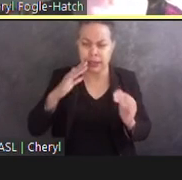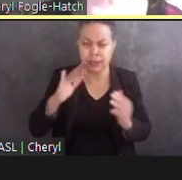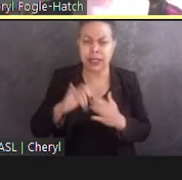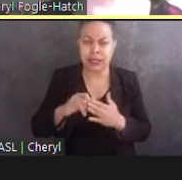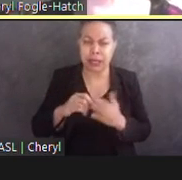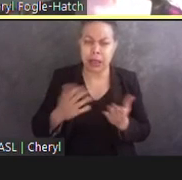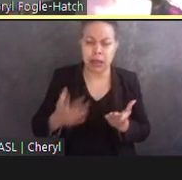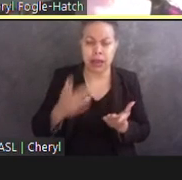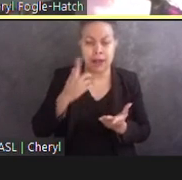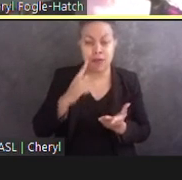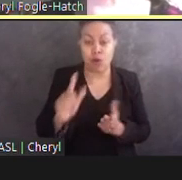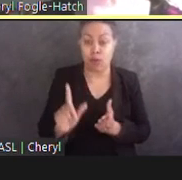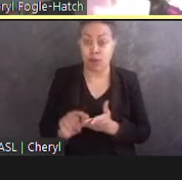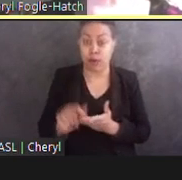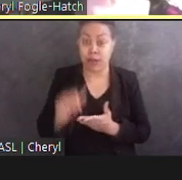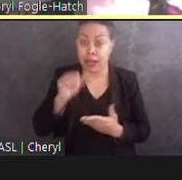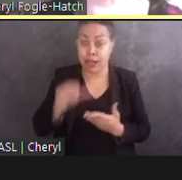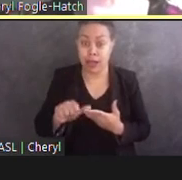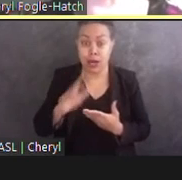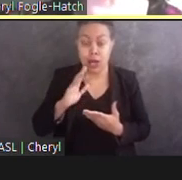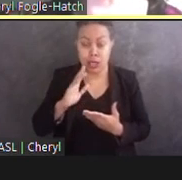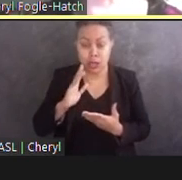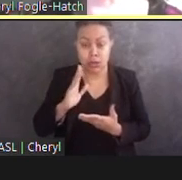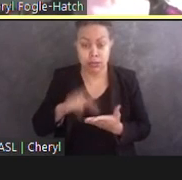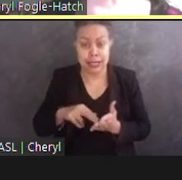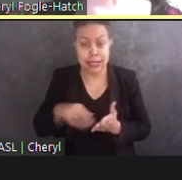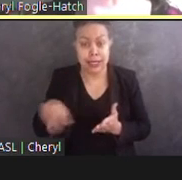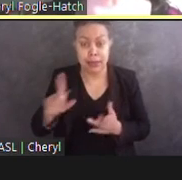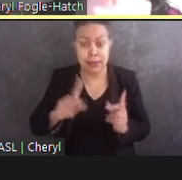similar reading difficulties for people with cognitive disabilities.